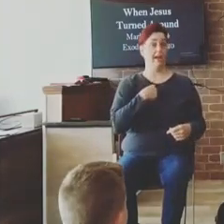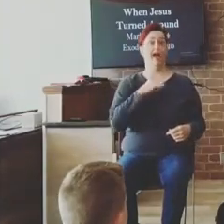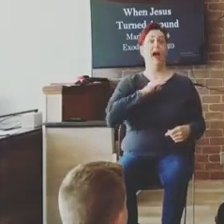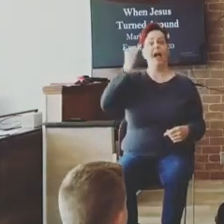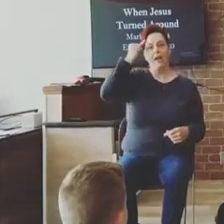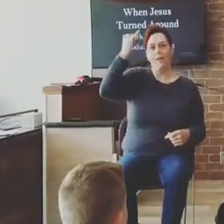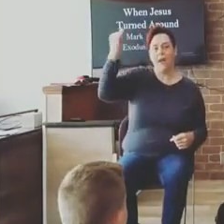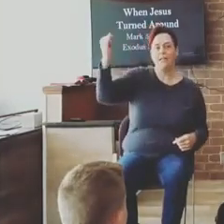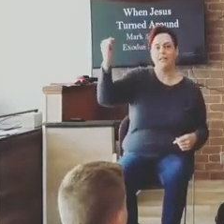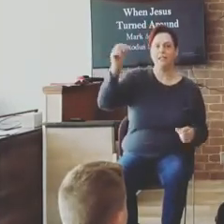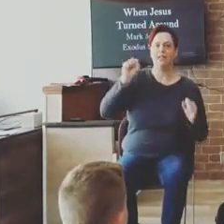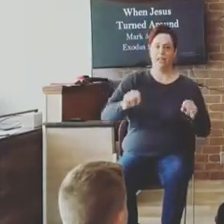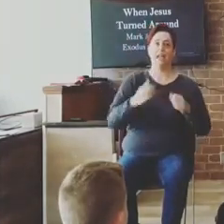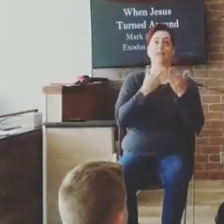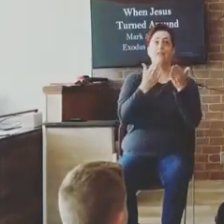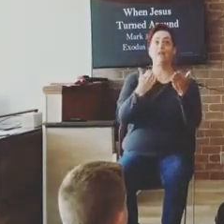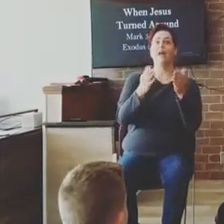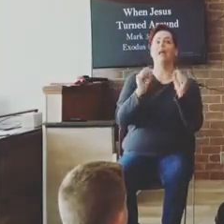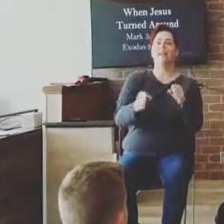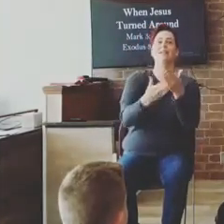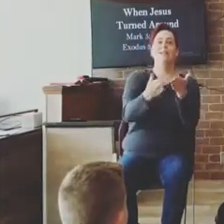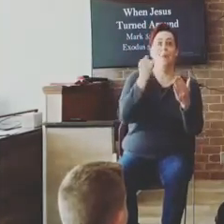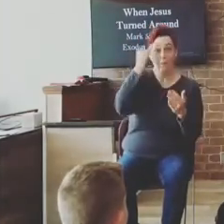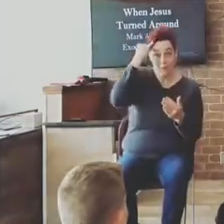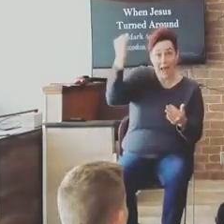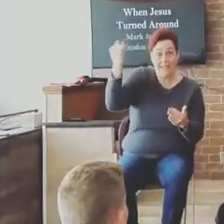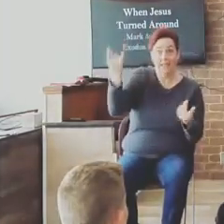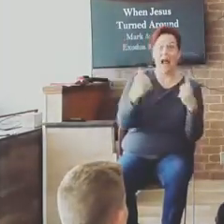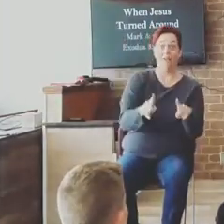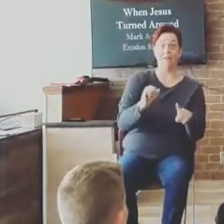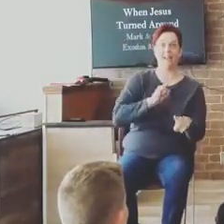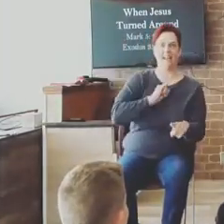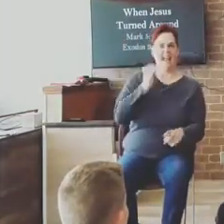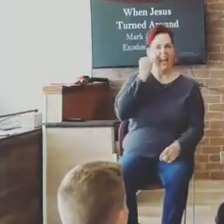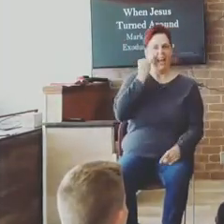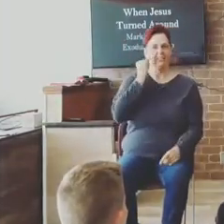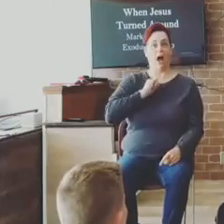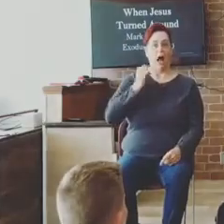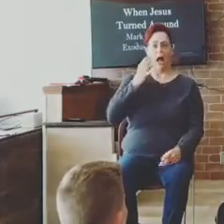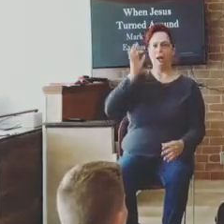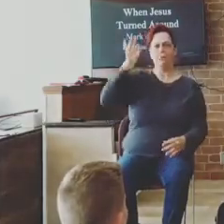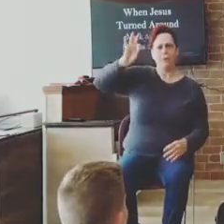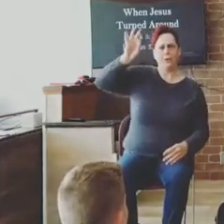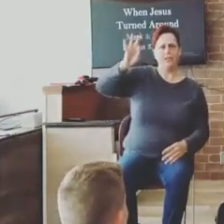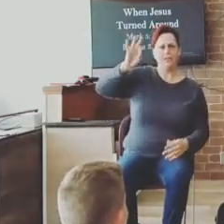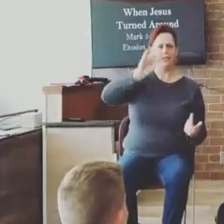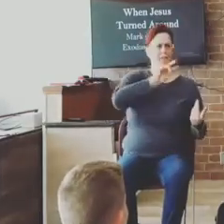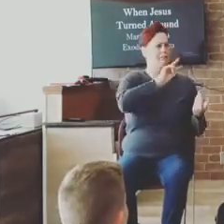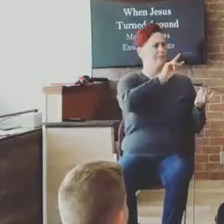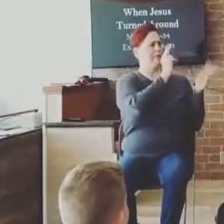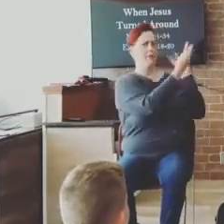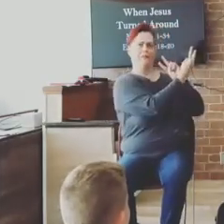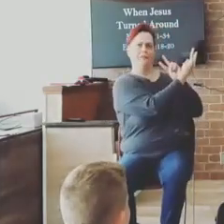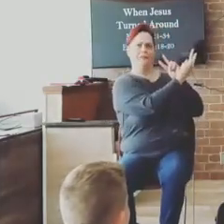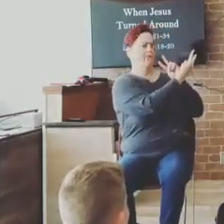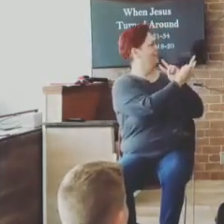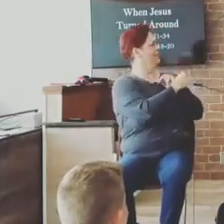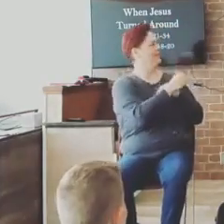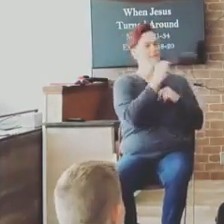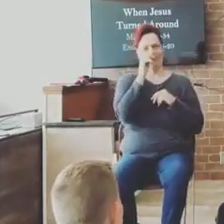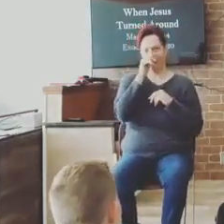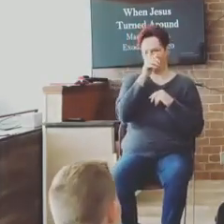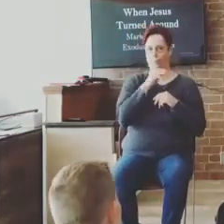is. Can you imagine if I preached backwards? How would that be? That would be pretty cool, wouldn't it? You just, I'd be like, Hey! Alright.